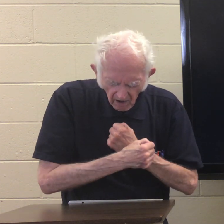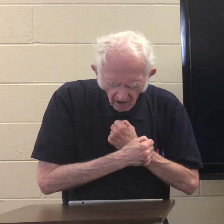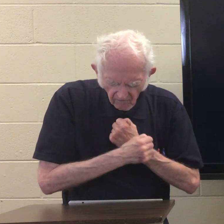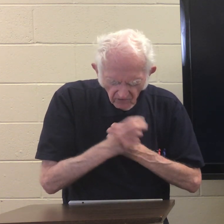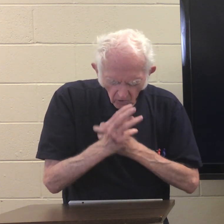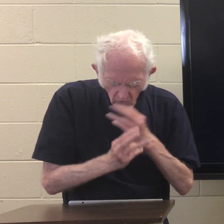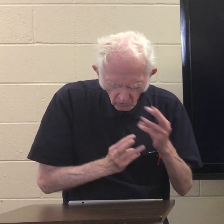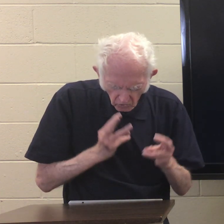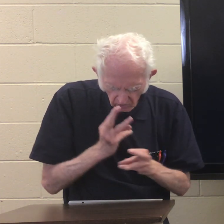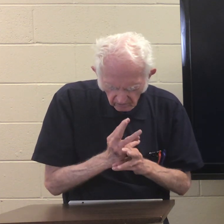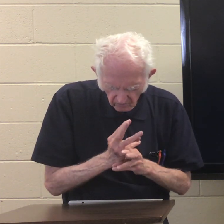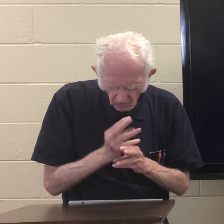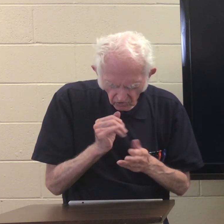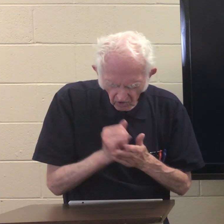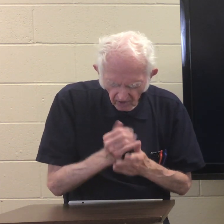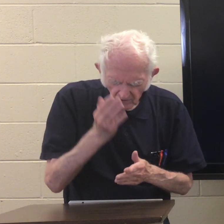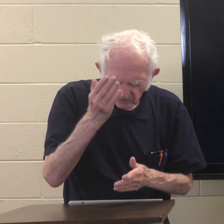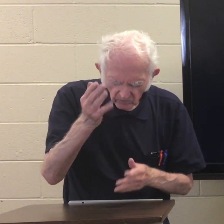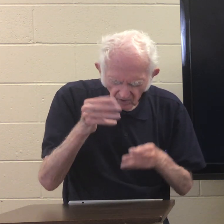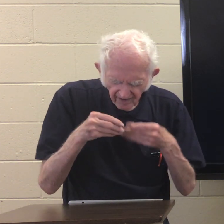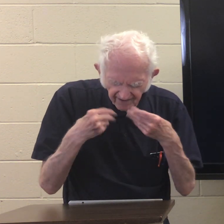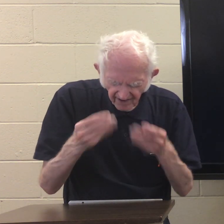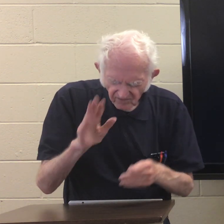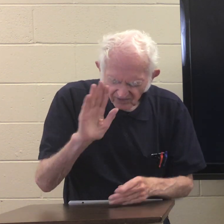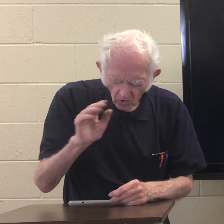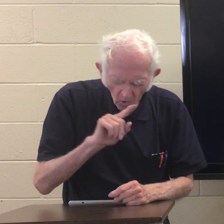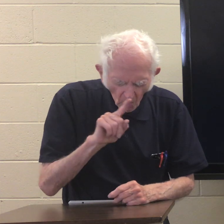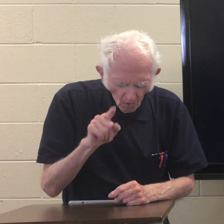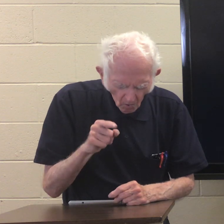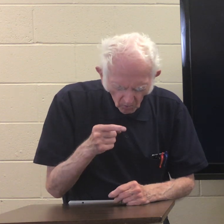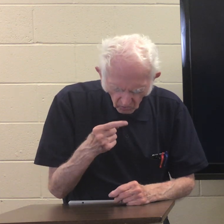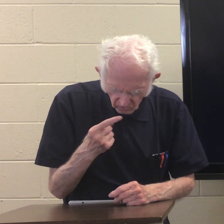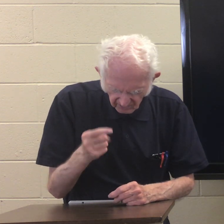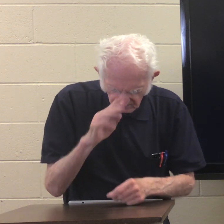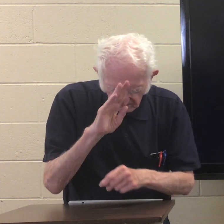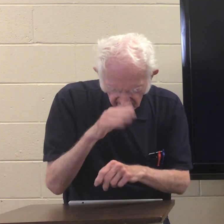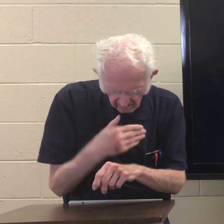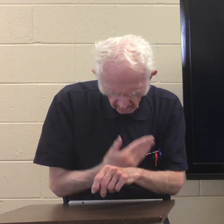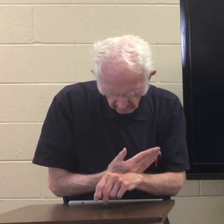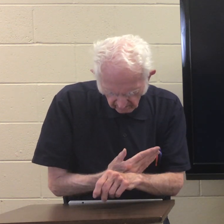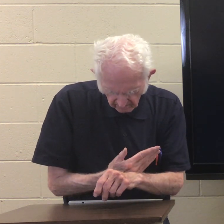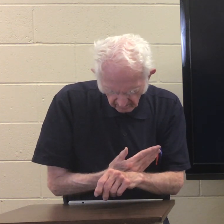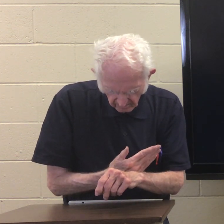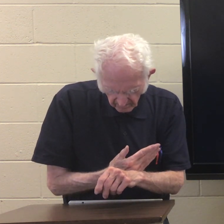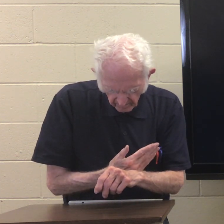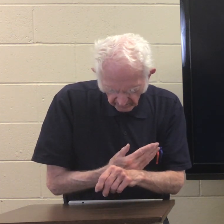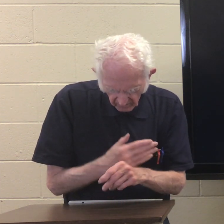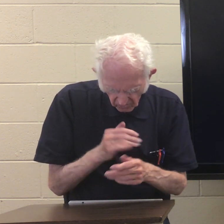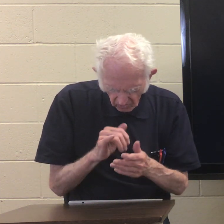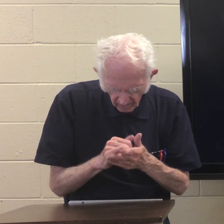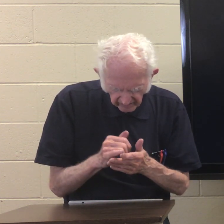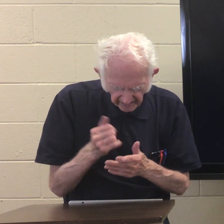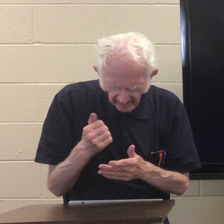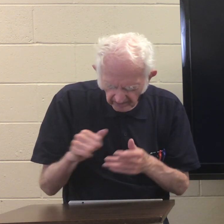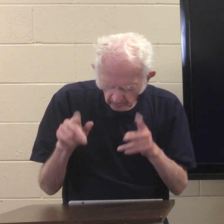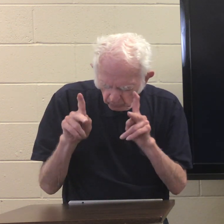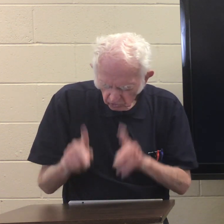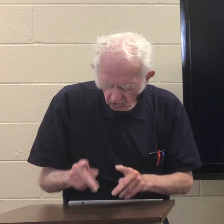you loved the world so much that you gave your only son that any